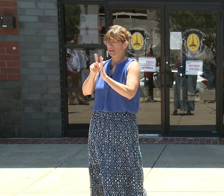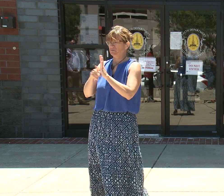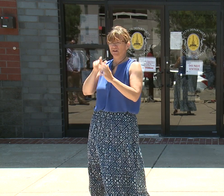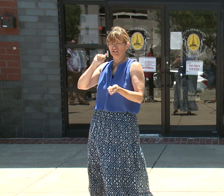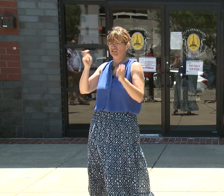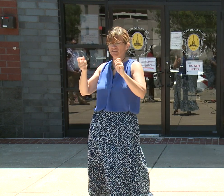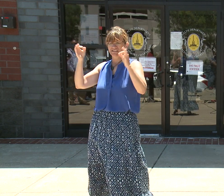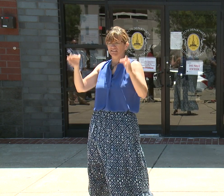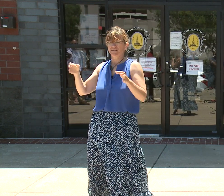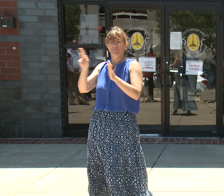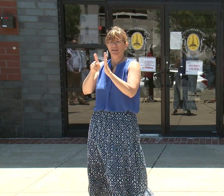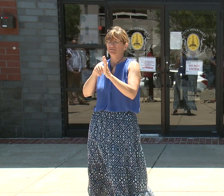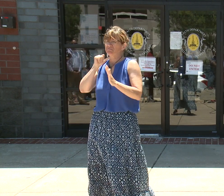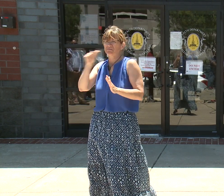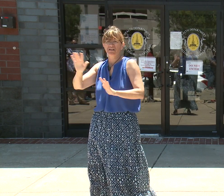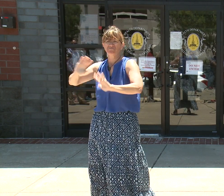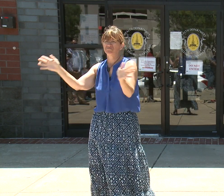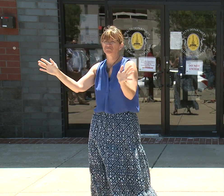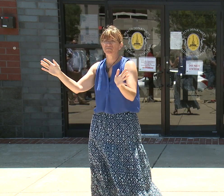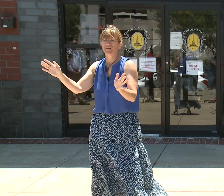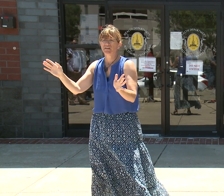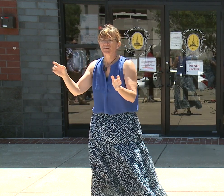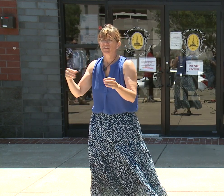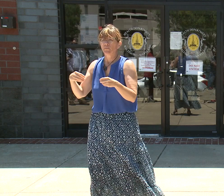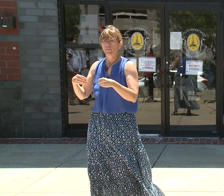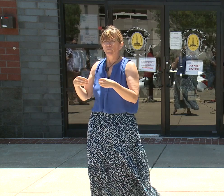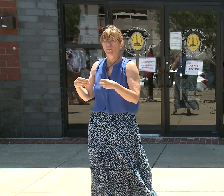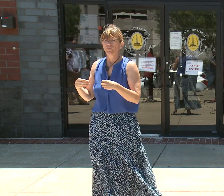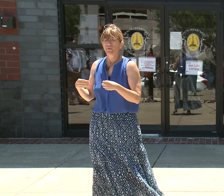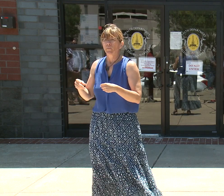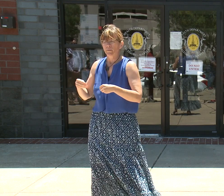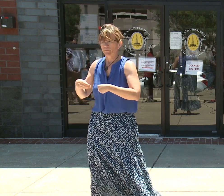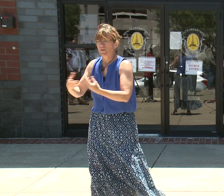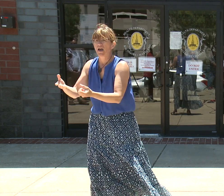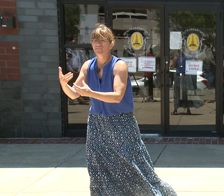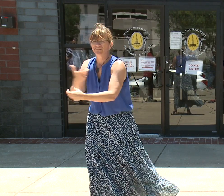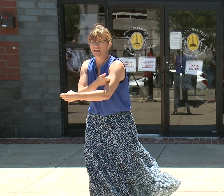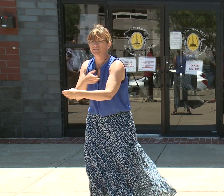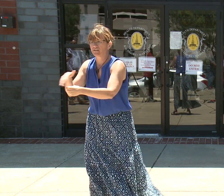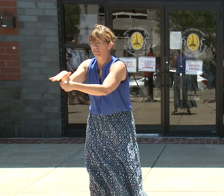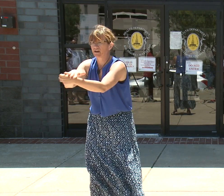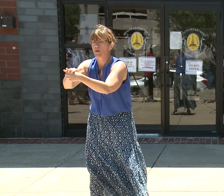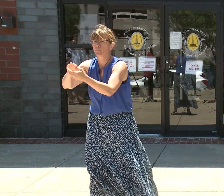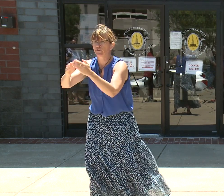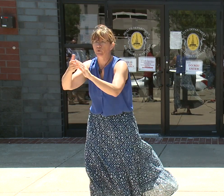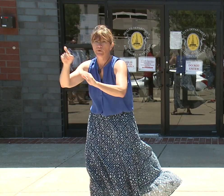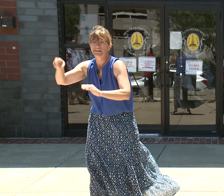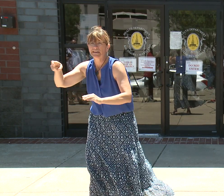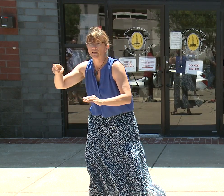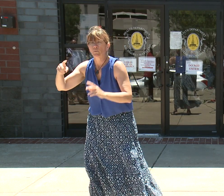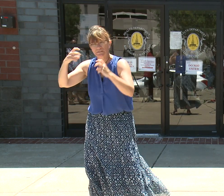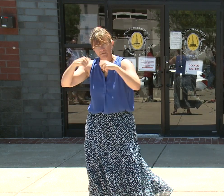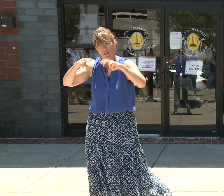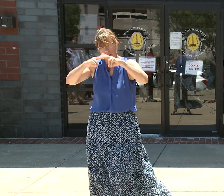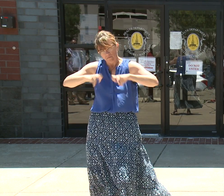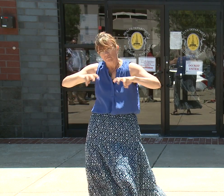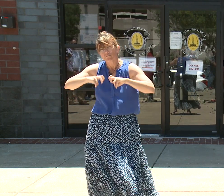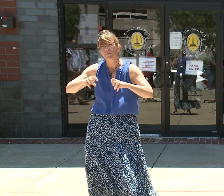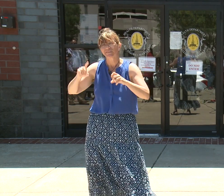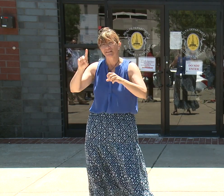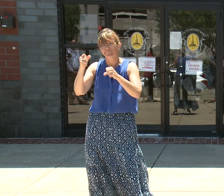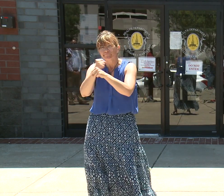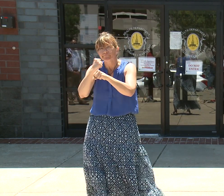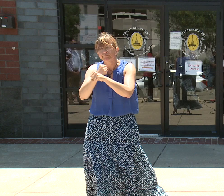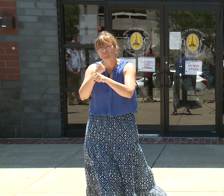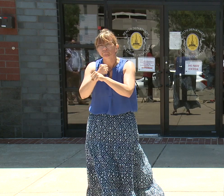that we know are highest need with lowest vaccination coverage. We are still looking at that. We still have value vaccine ambassadors focused on